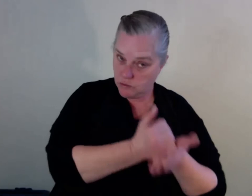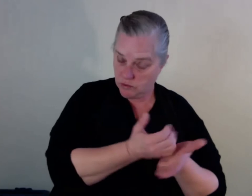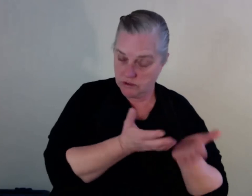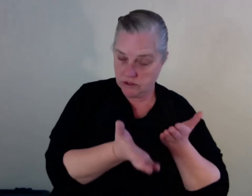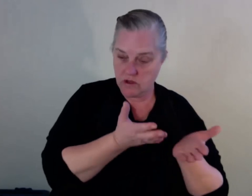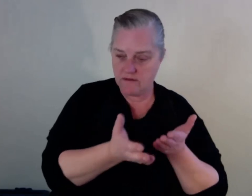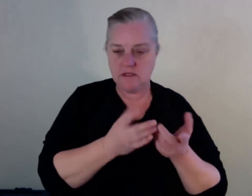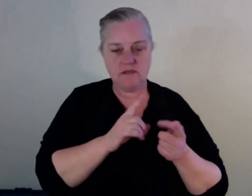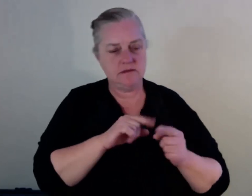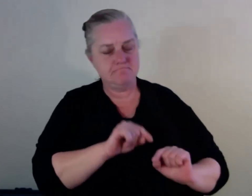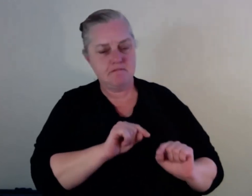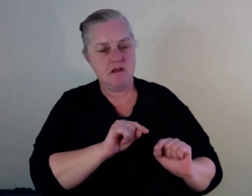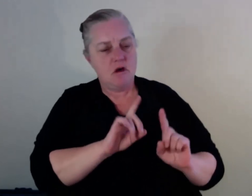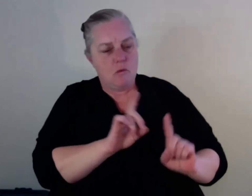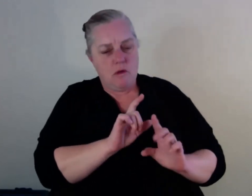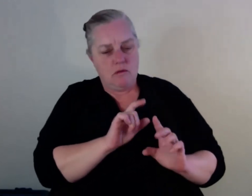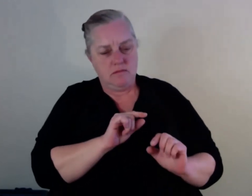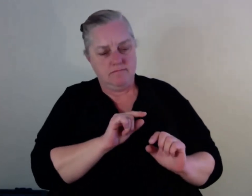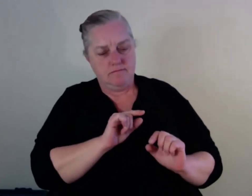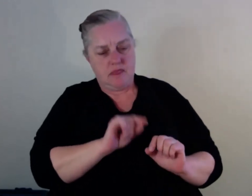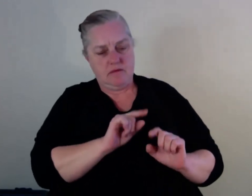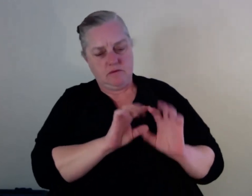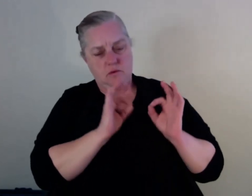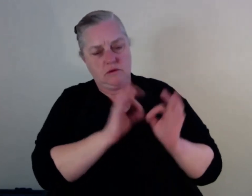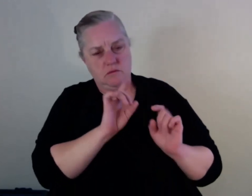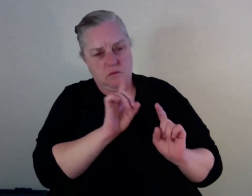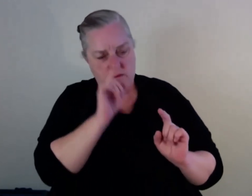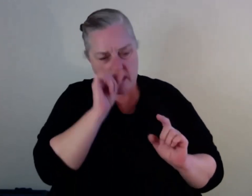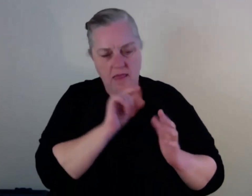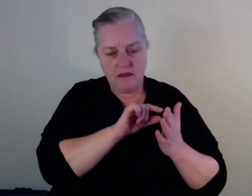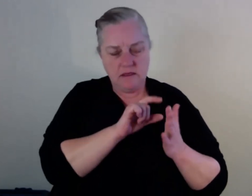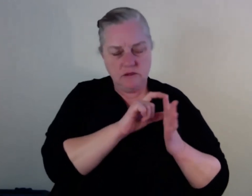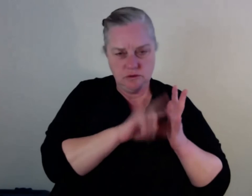and all that of your communities? And we'll start with Gayle, if that's okay.